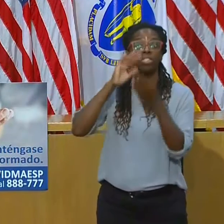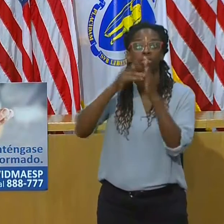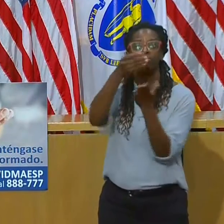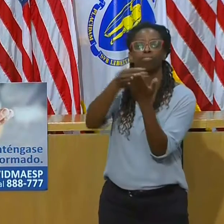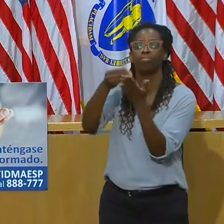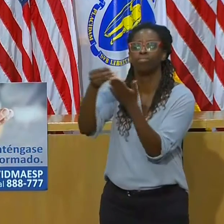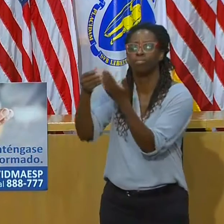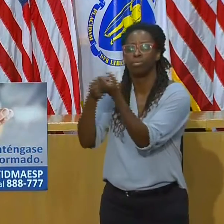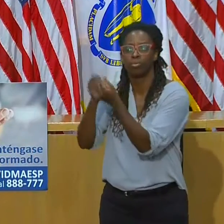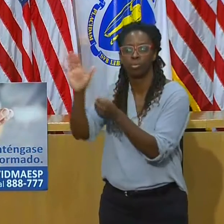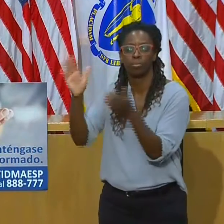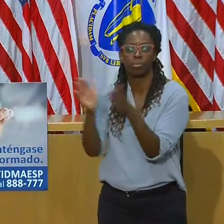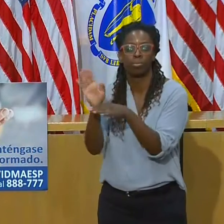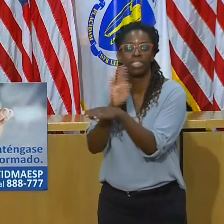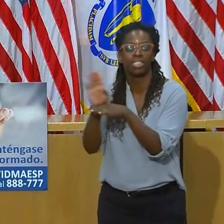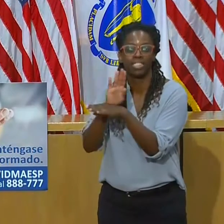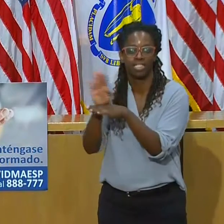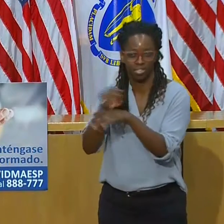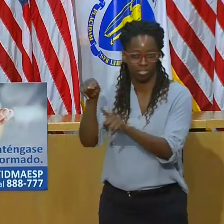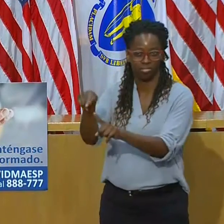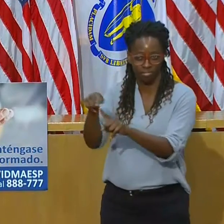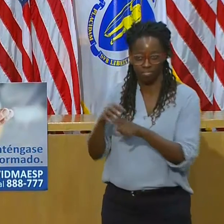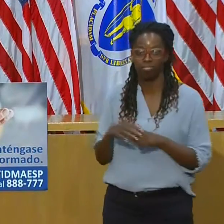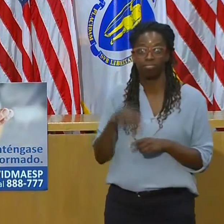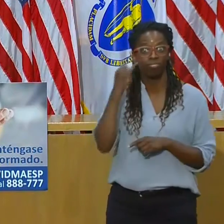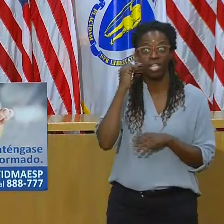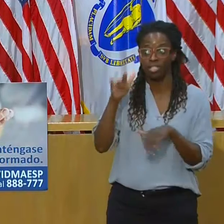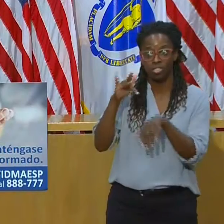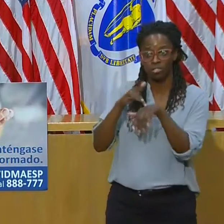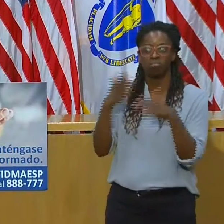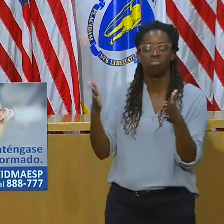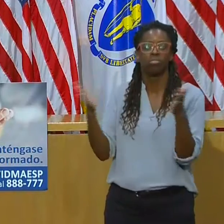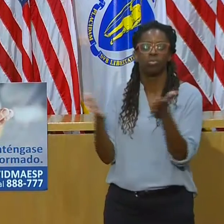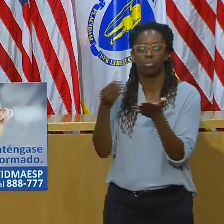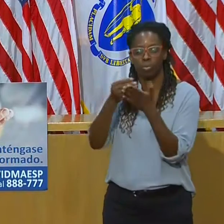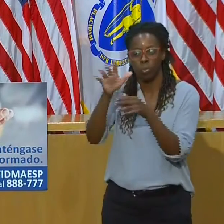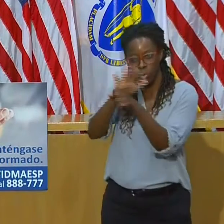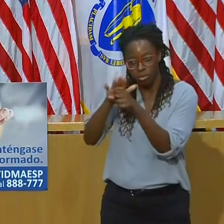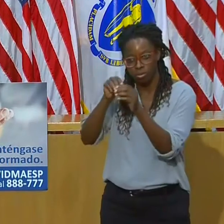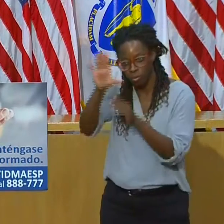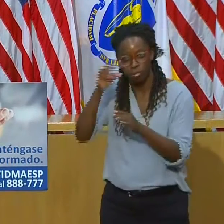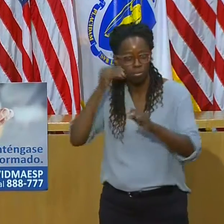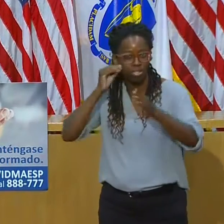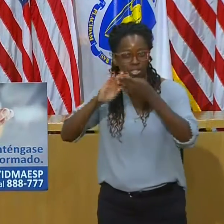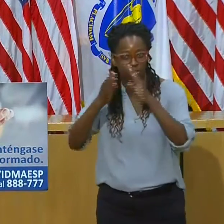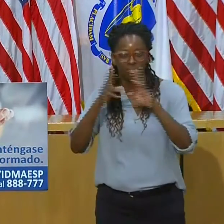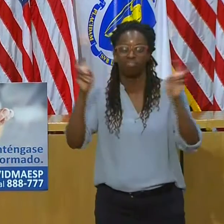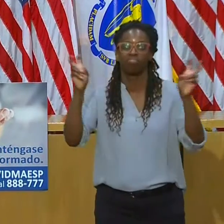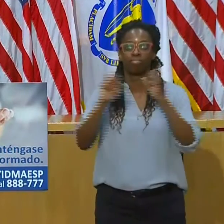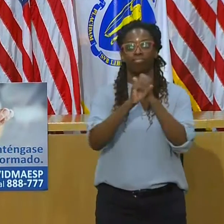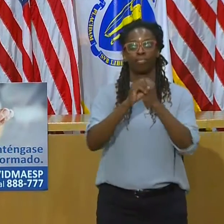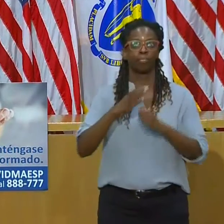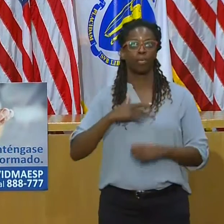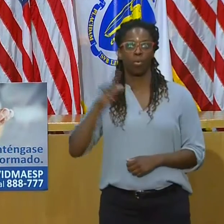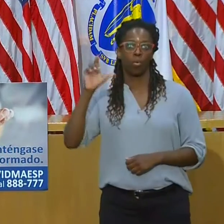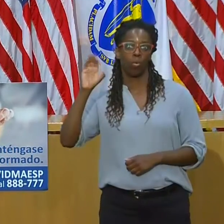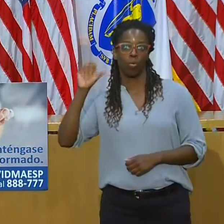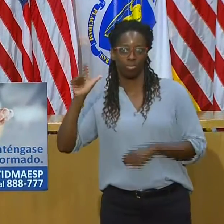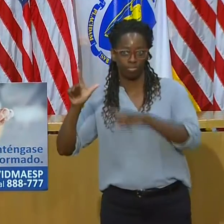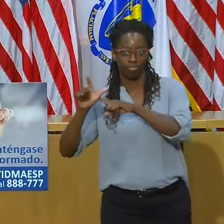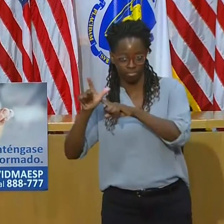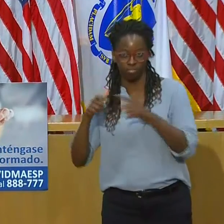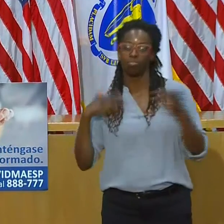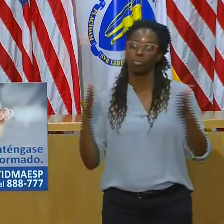places in the Commonwealth that maybe you haven't been to and really enjoy the best of Massachusetts. And at the same